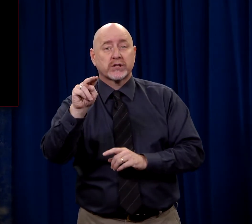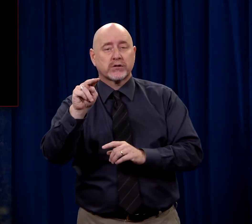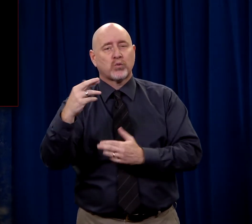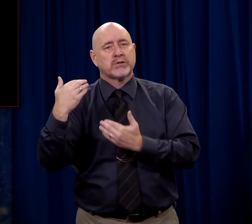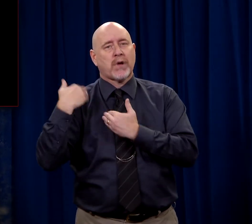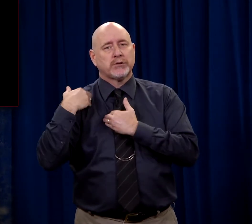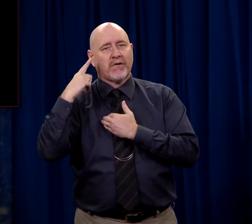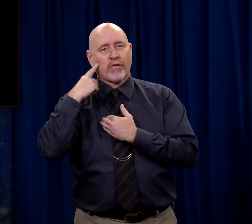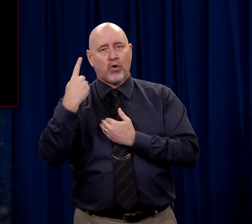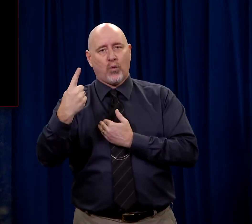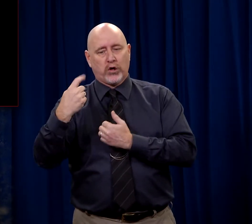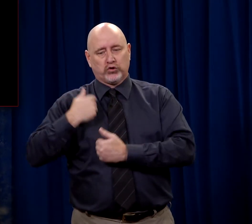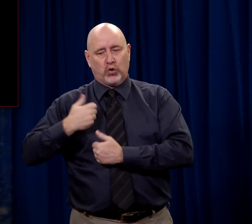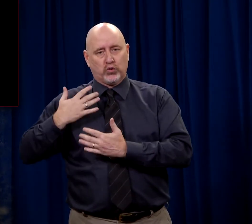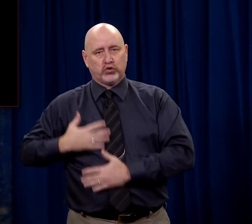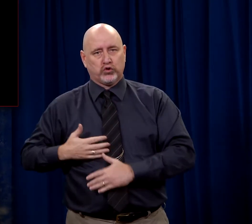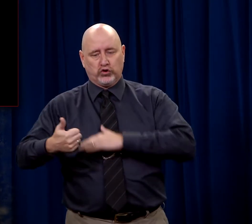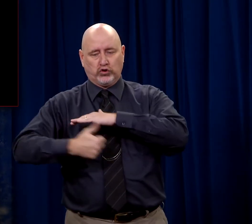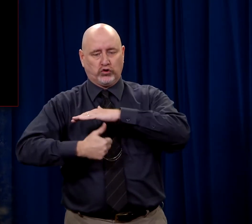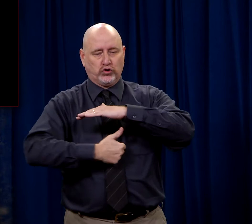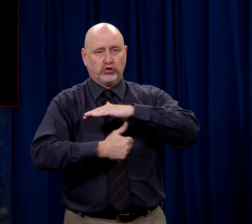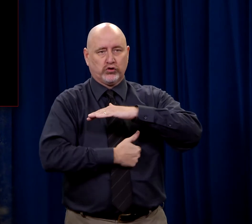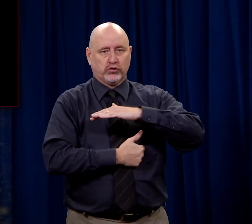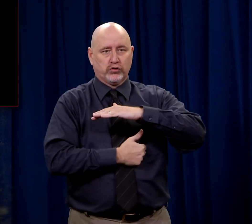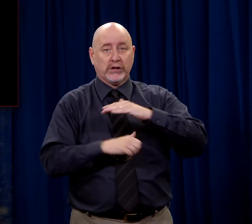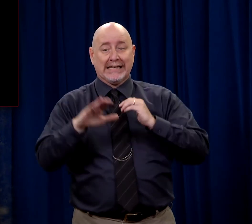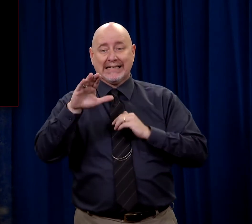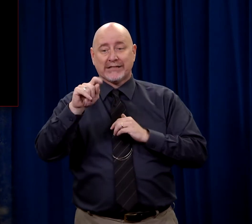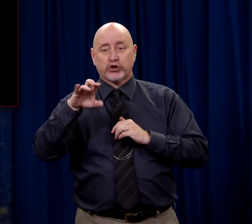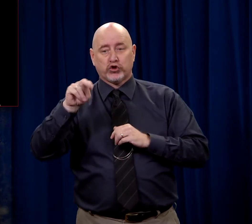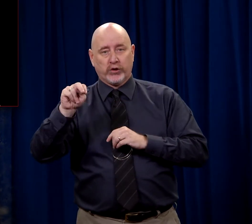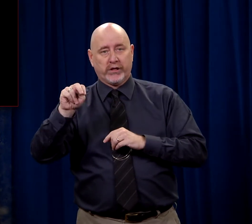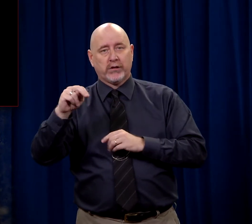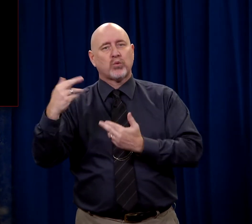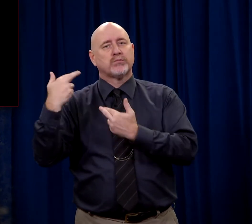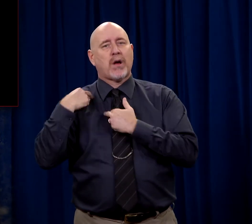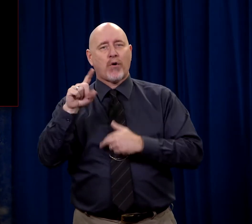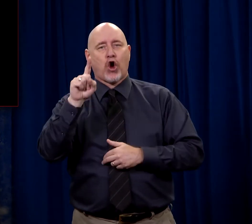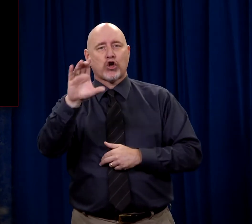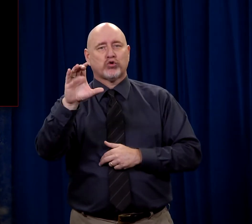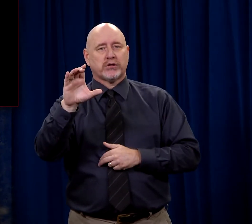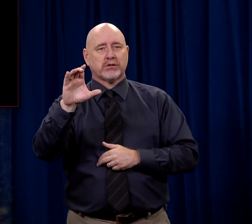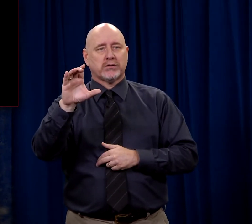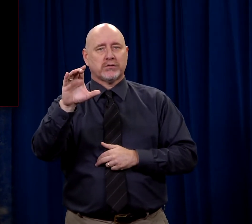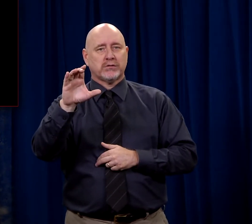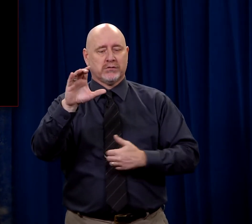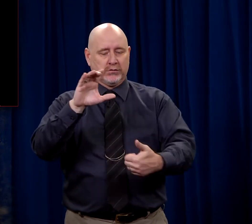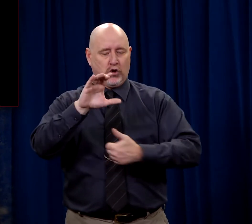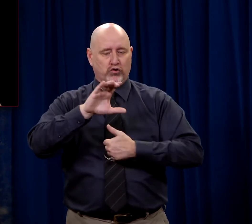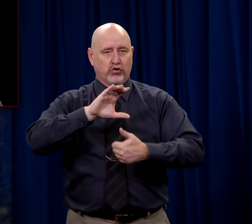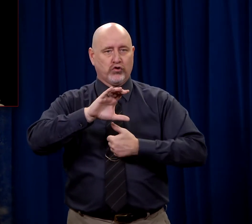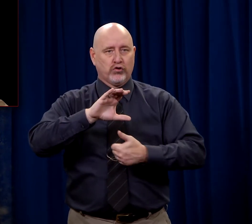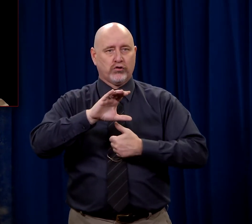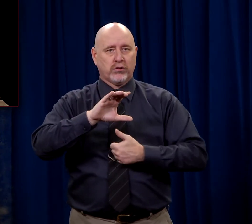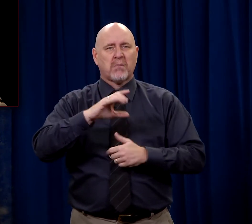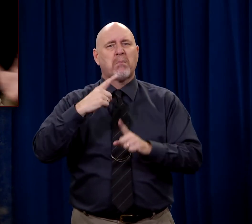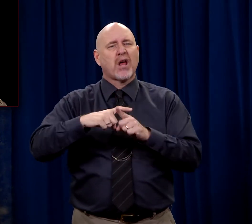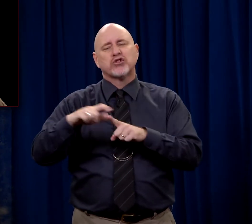Centurions were in charge of the soldiers or centuries. A centurion was in charge of 100 men. And they were in charge of all